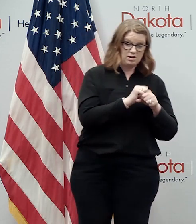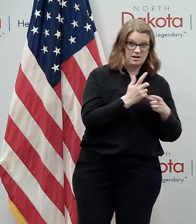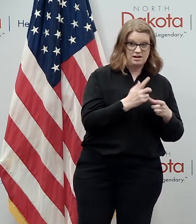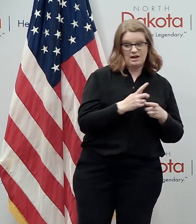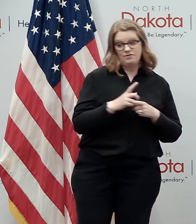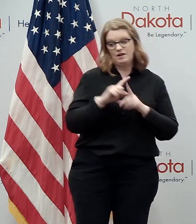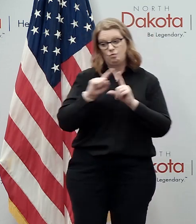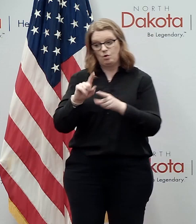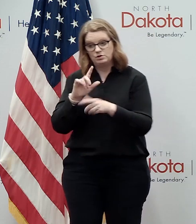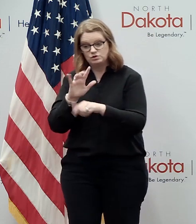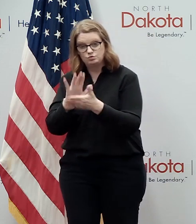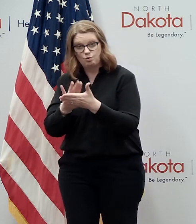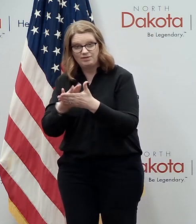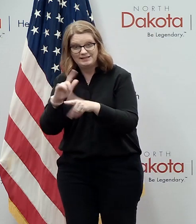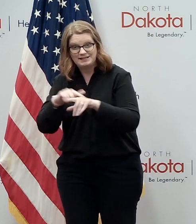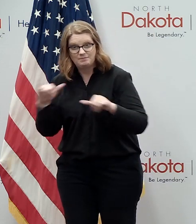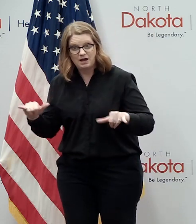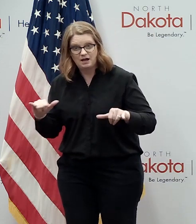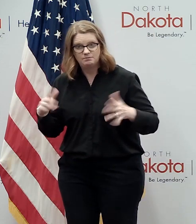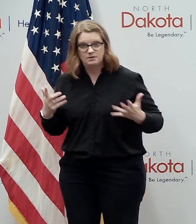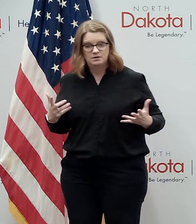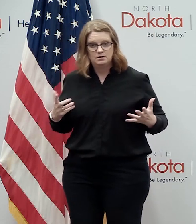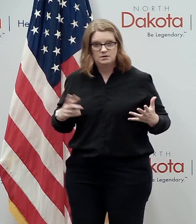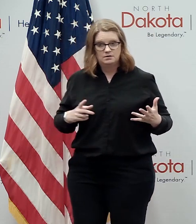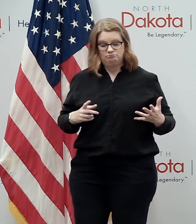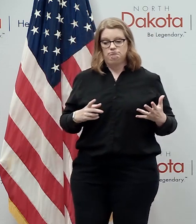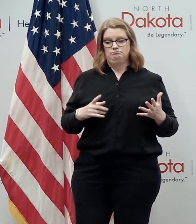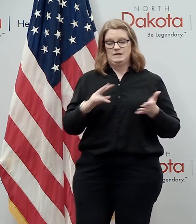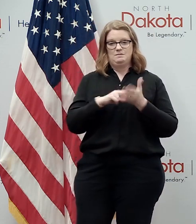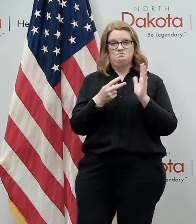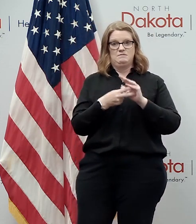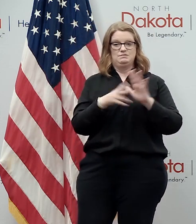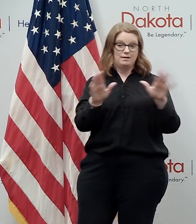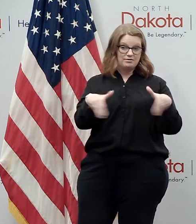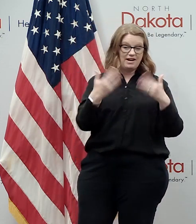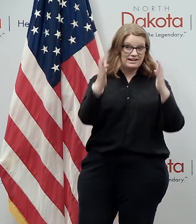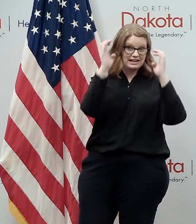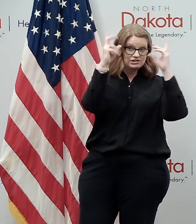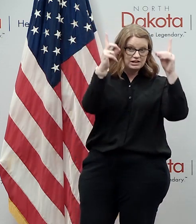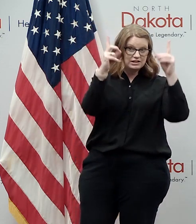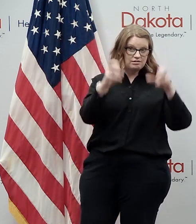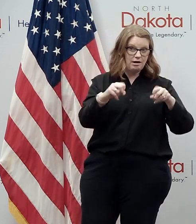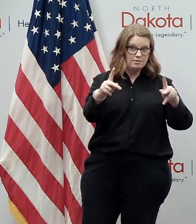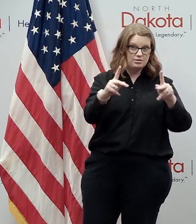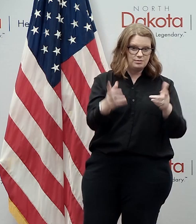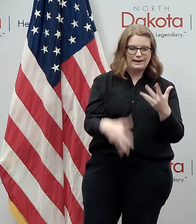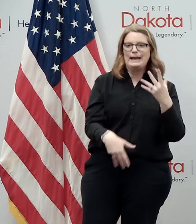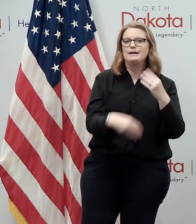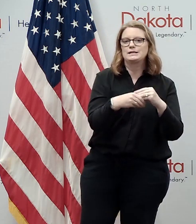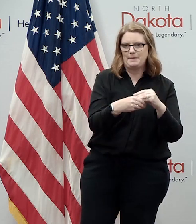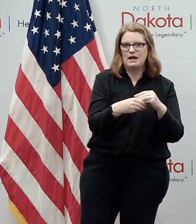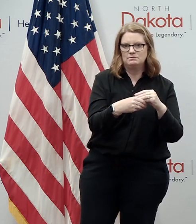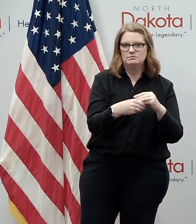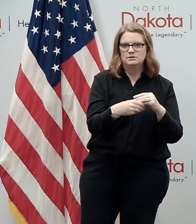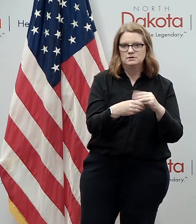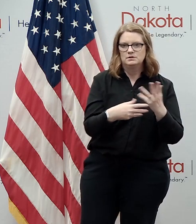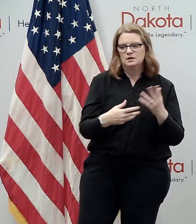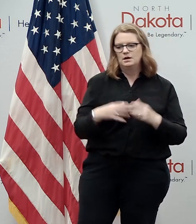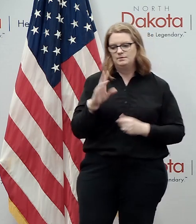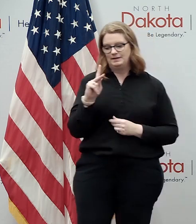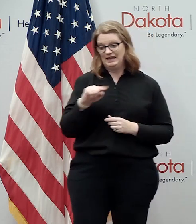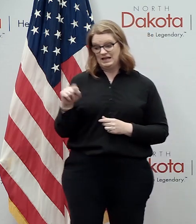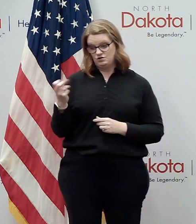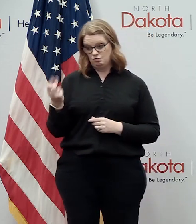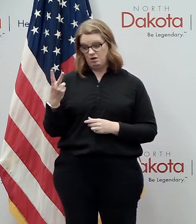that i mean we have an opportunity actually to expand who we're delivering educational opportunities to in higher ed we have a chance to make k-12